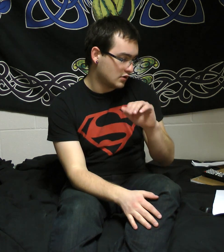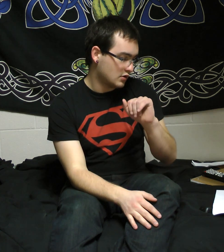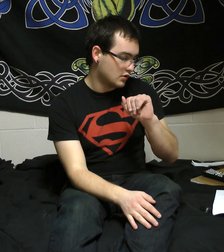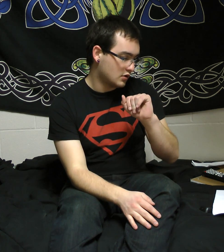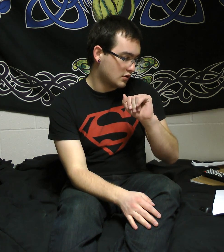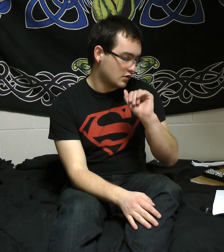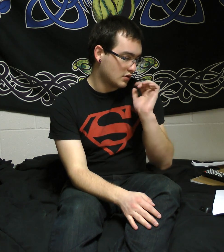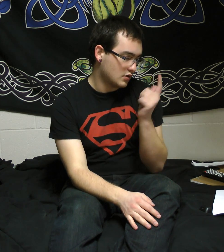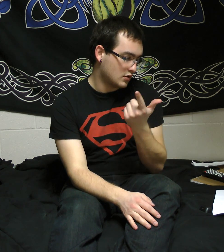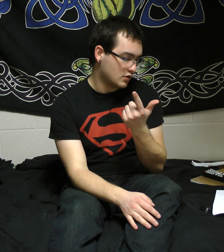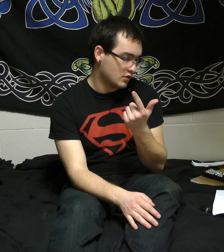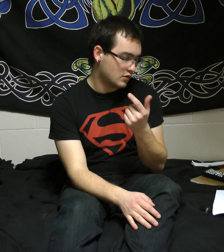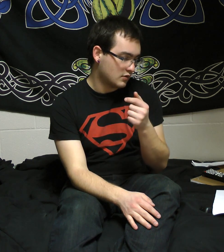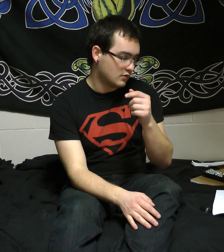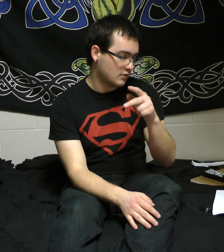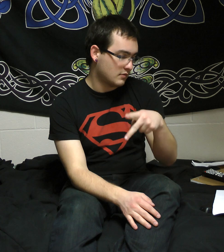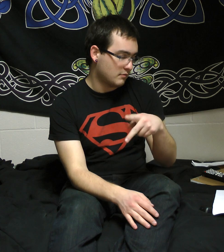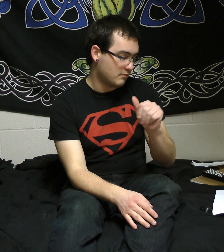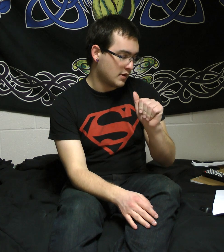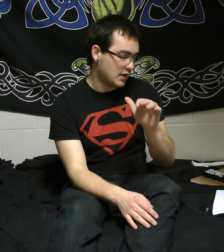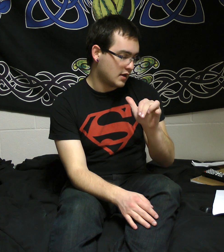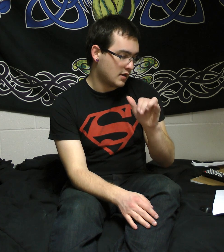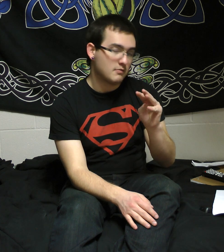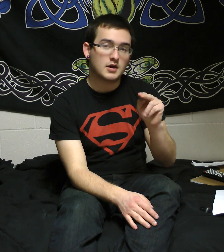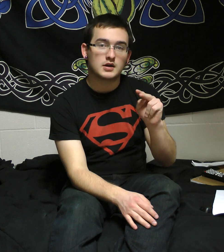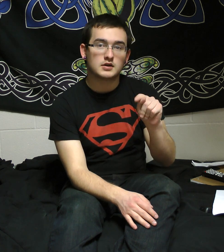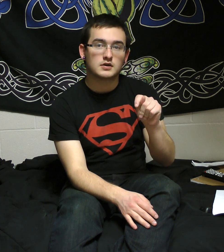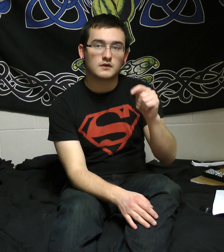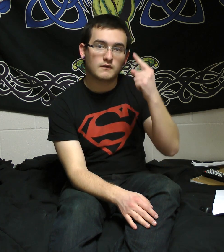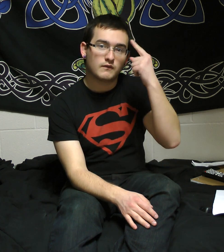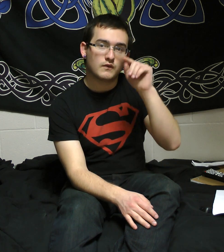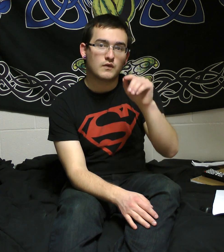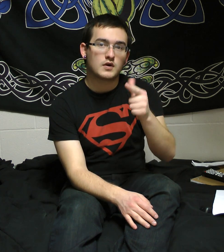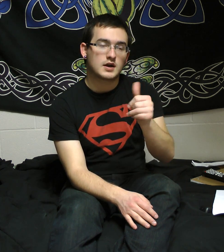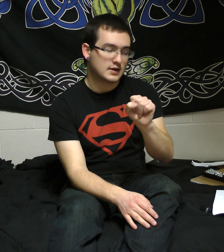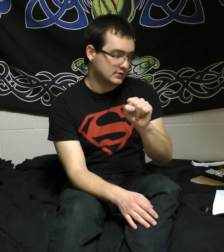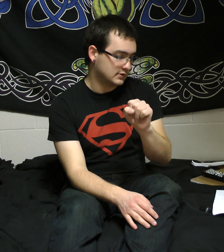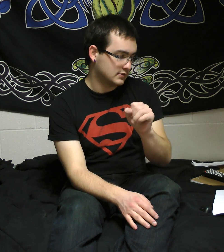one, I'm all alone and I need you now